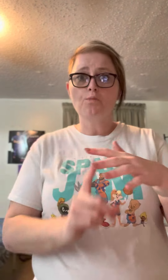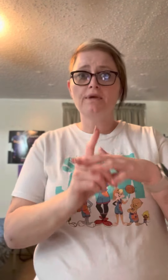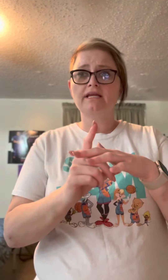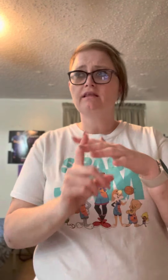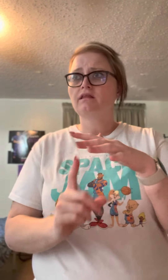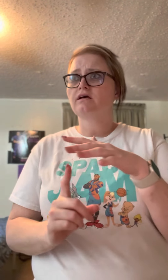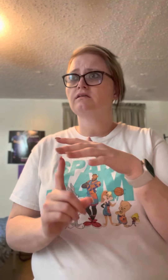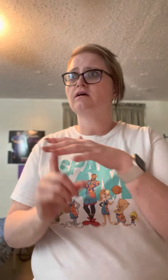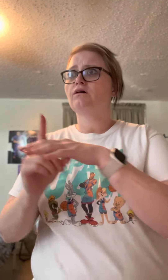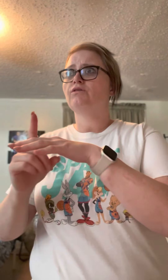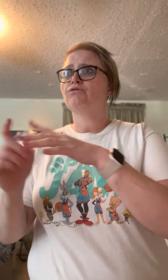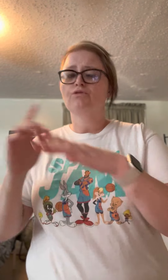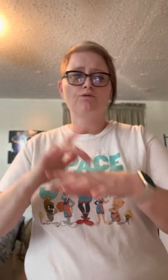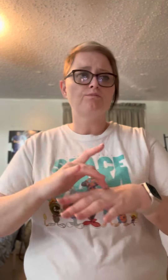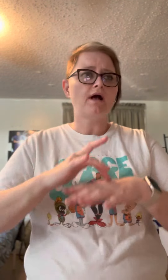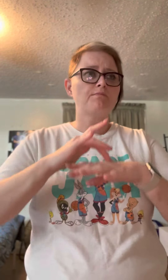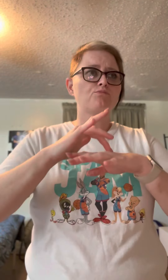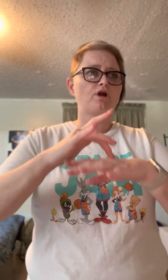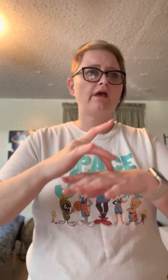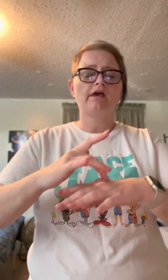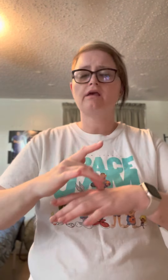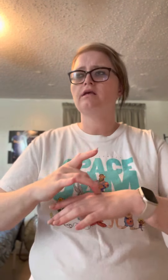many thoughts going through, my friend